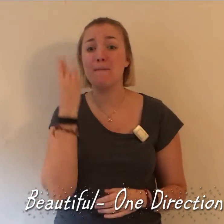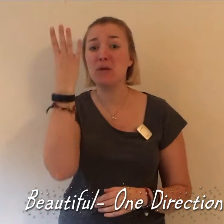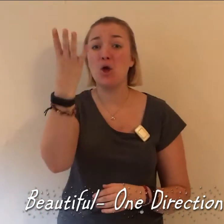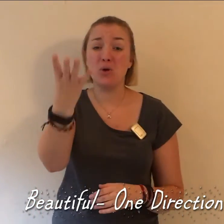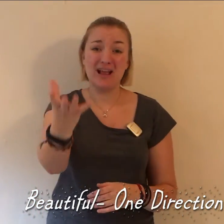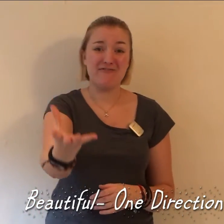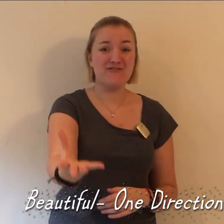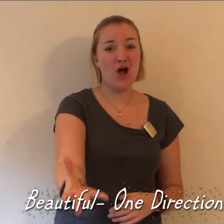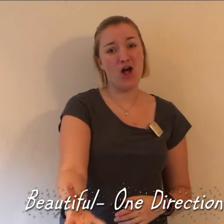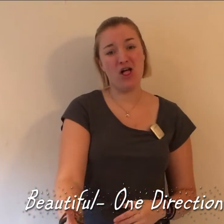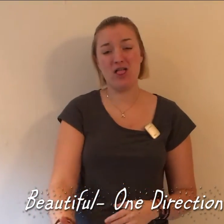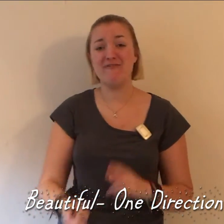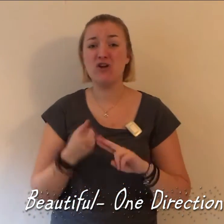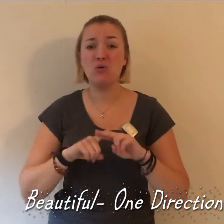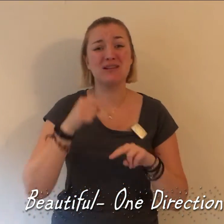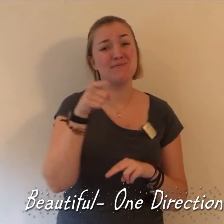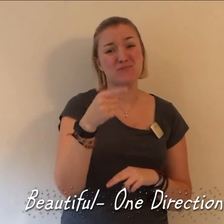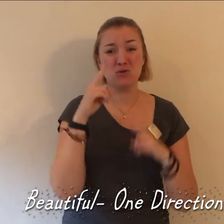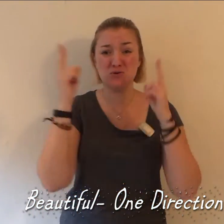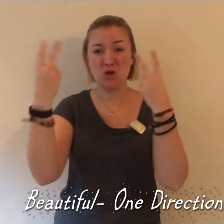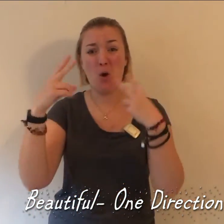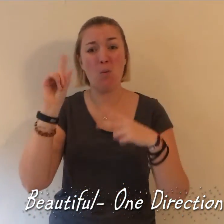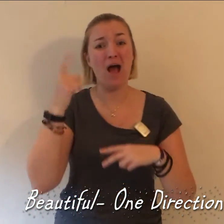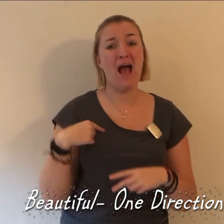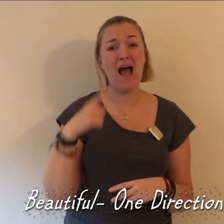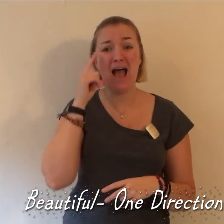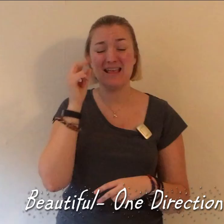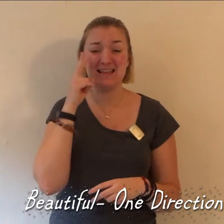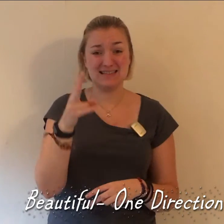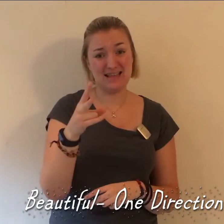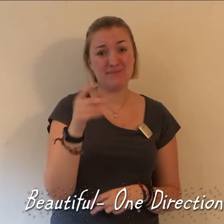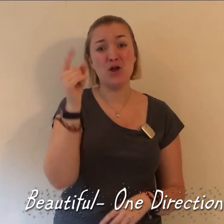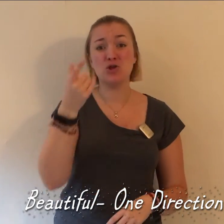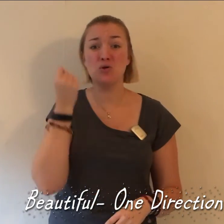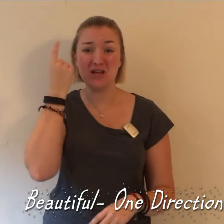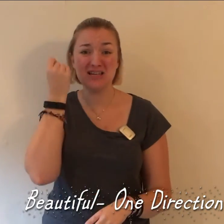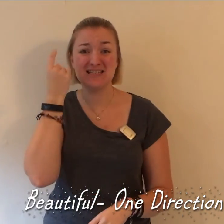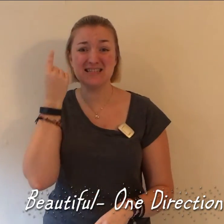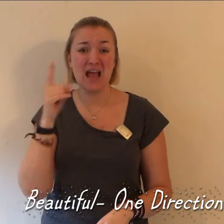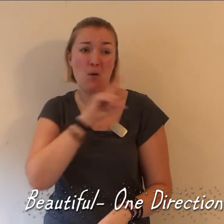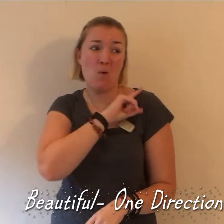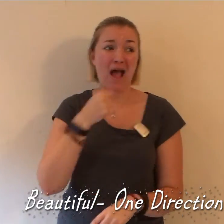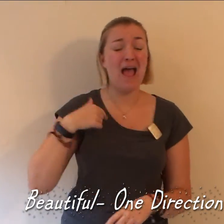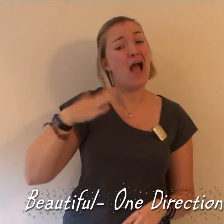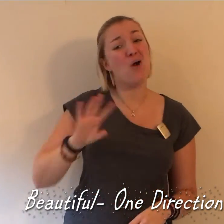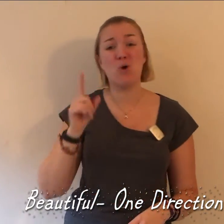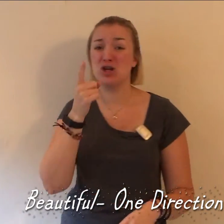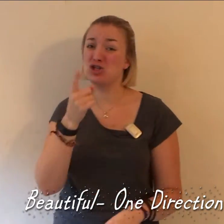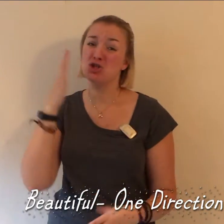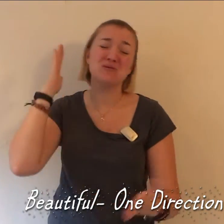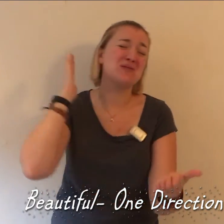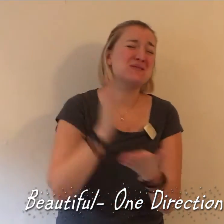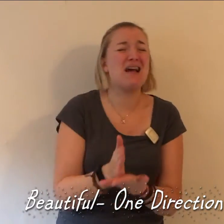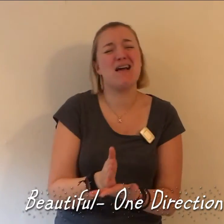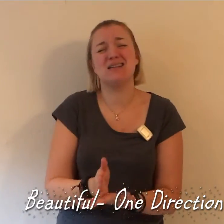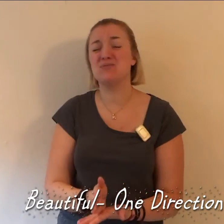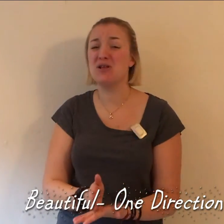you're Only you saw what I can see You understand why I want you so desperately